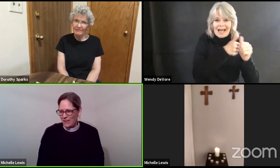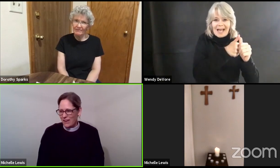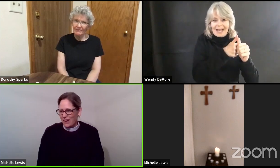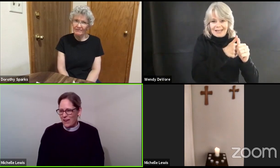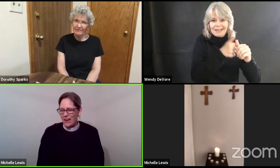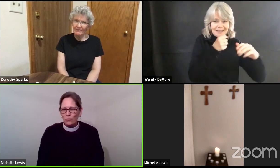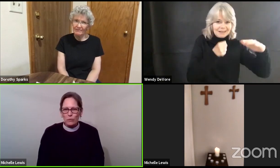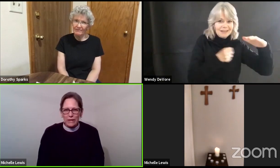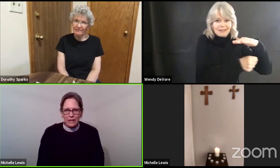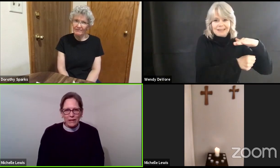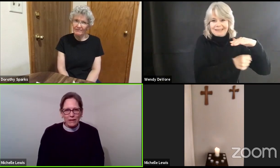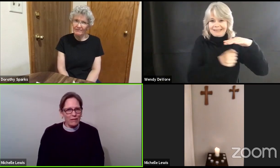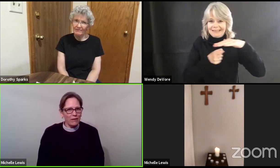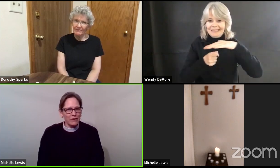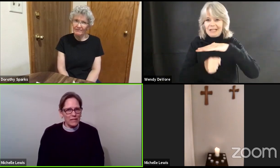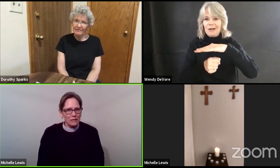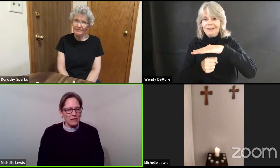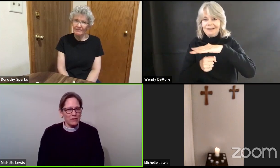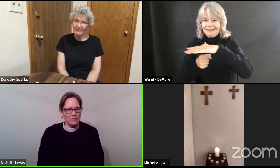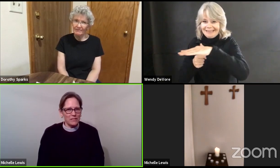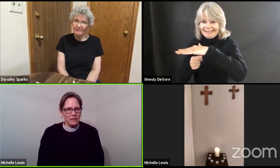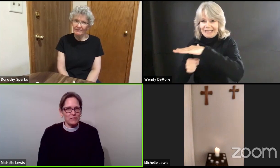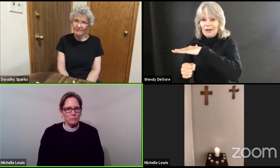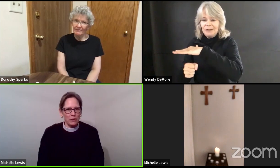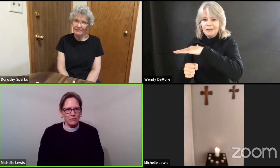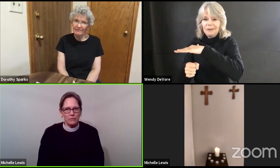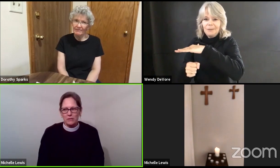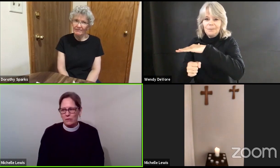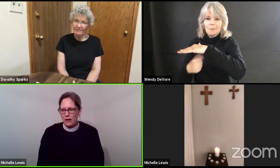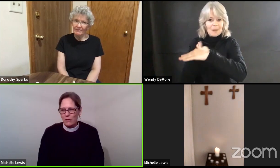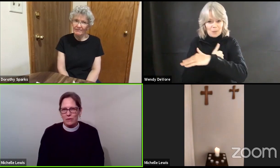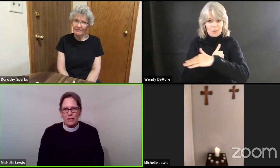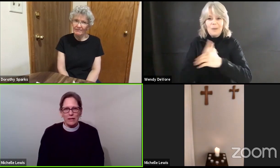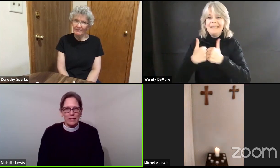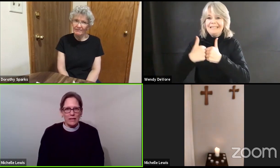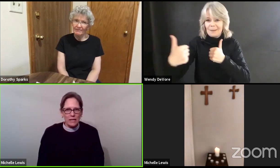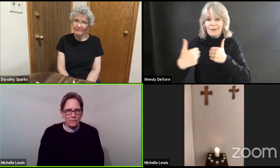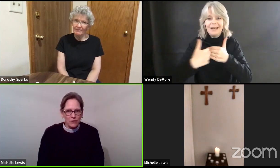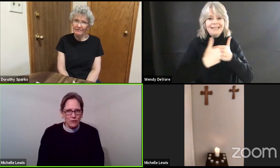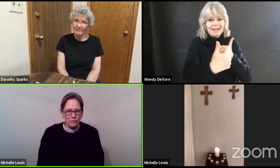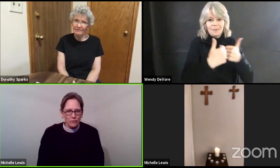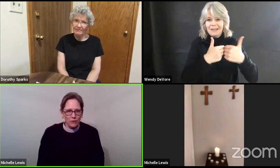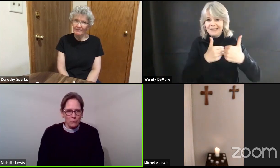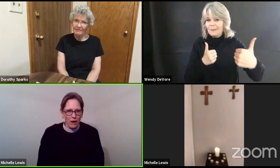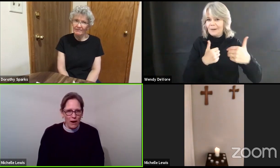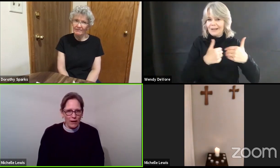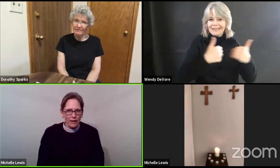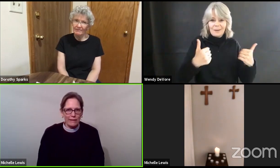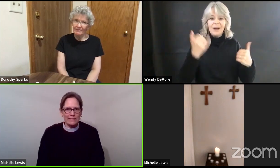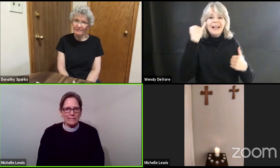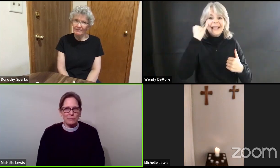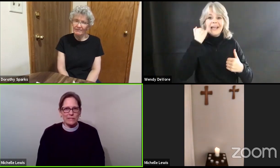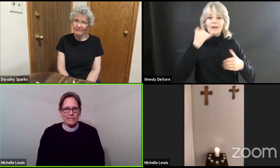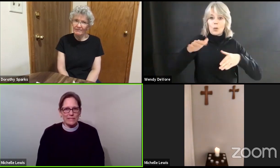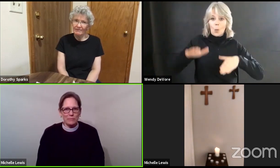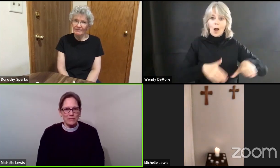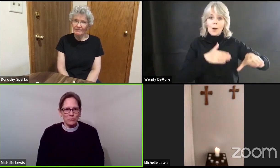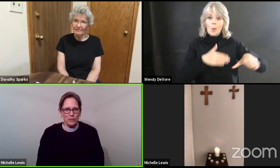and we are keeping ourselves apart from the crowd if you go for a walk and someone is coming toward